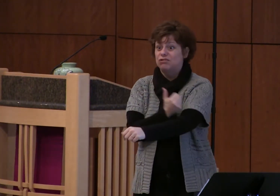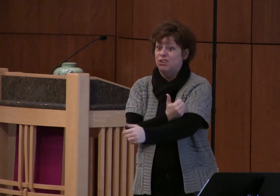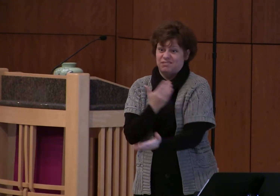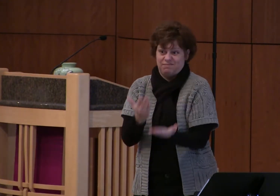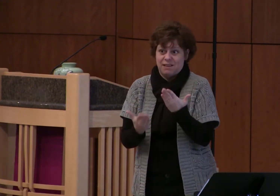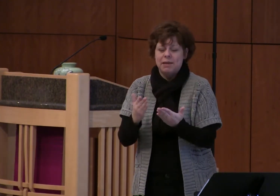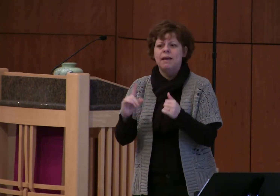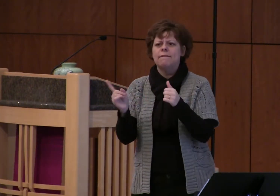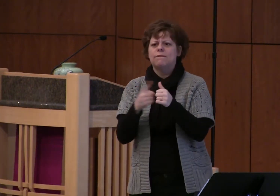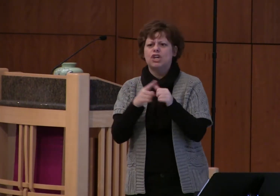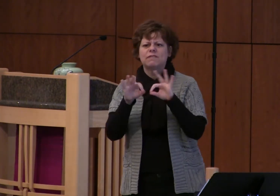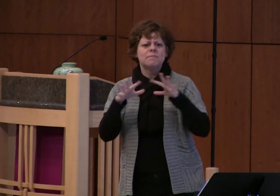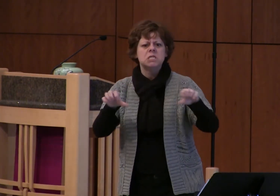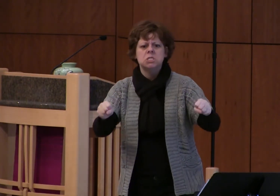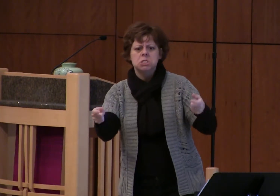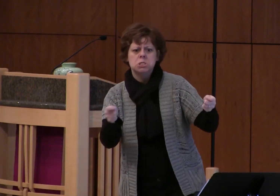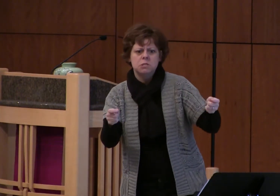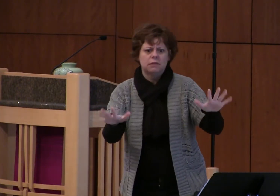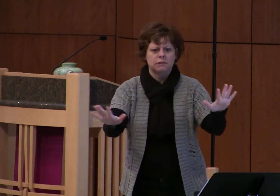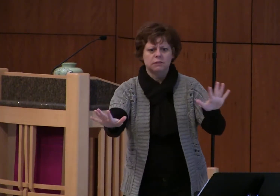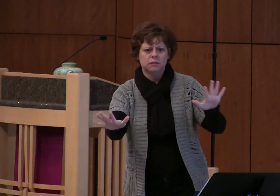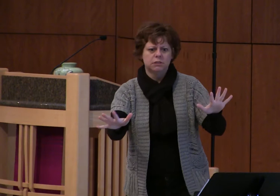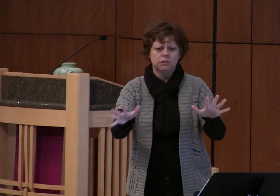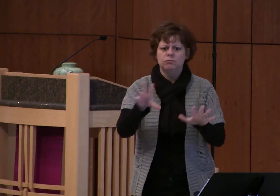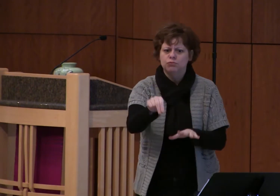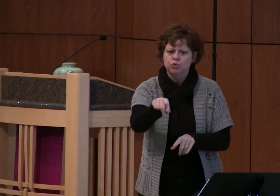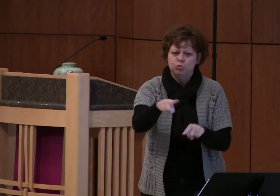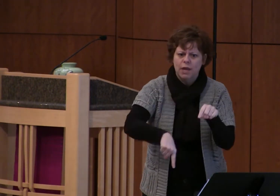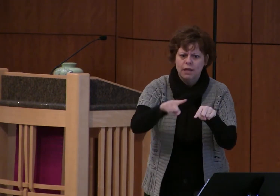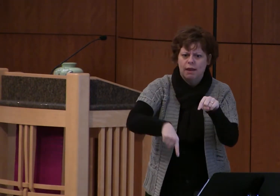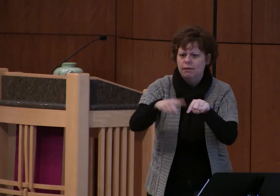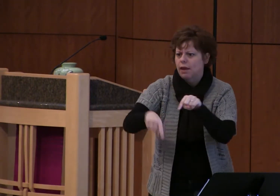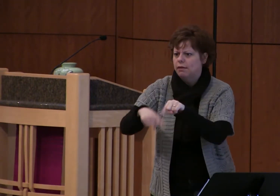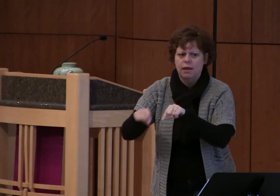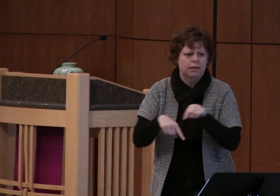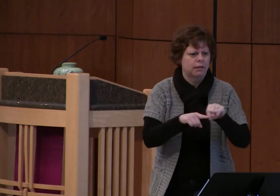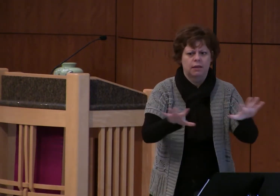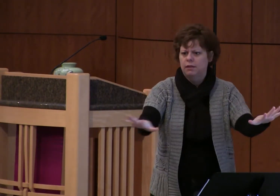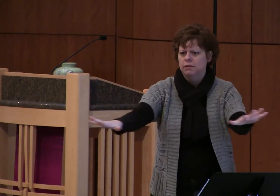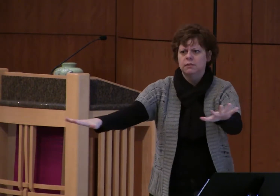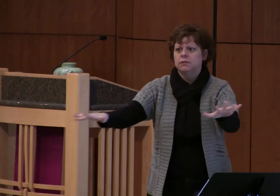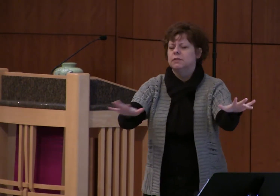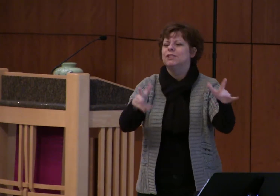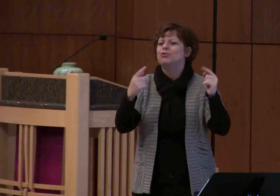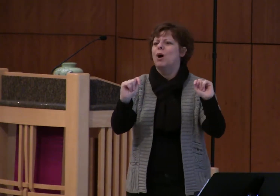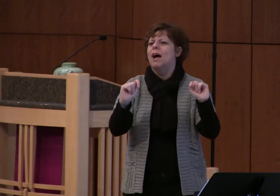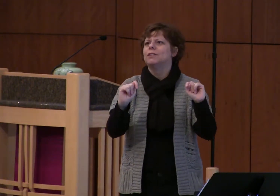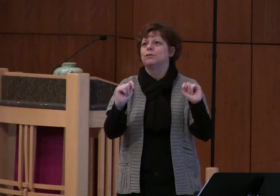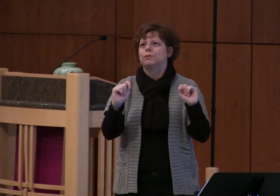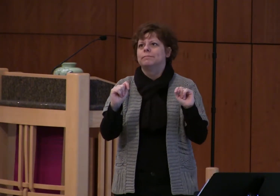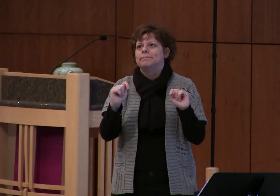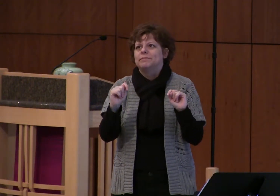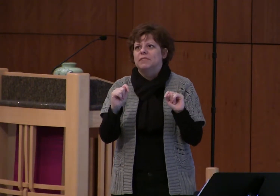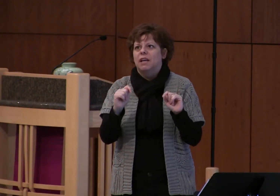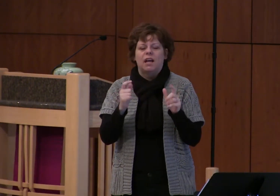control the actions of their loved one to keep them from their addiction and then